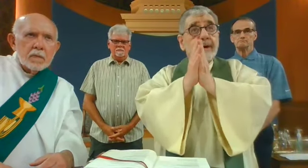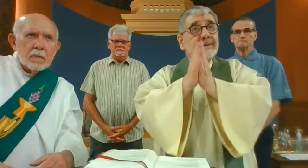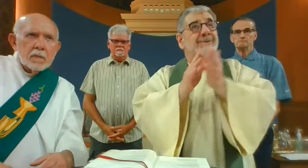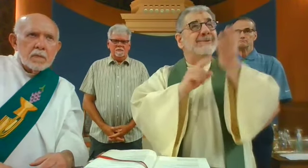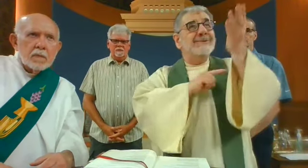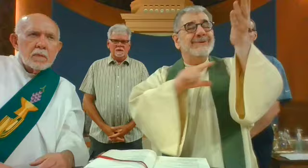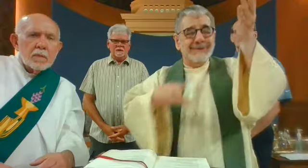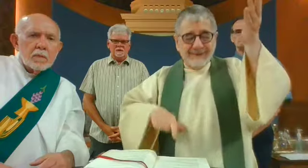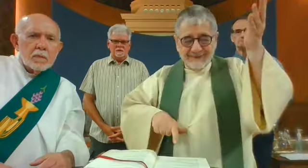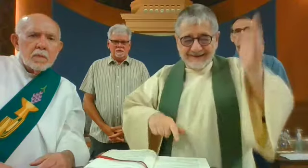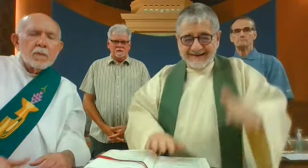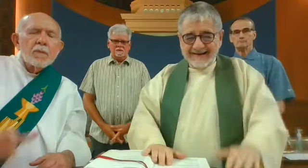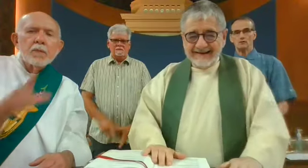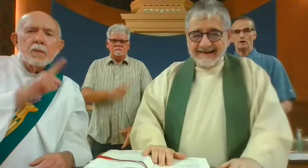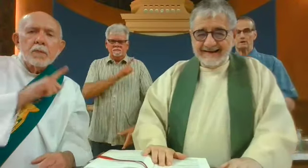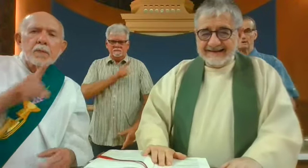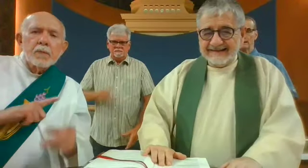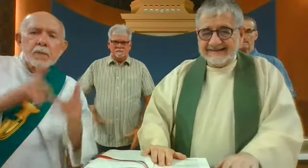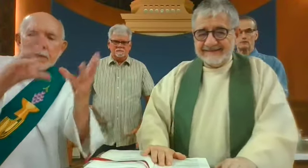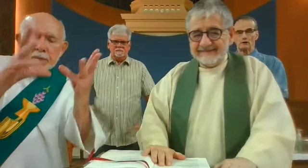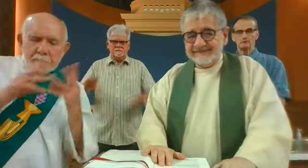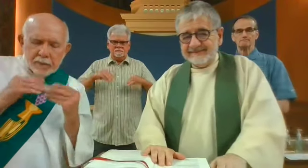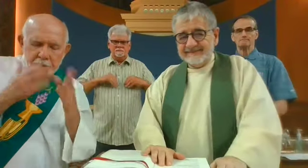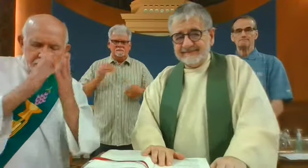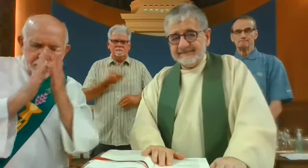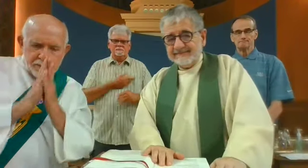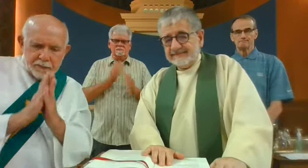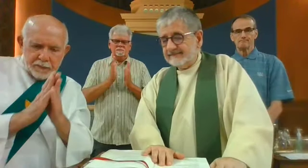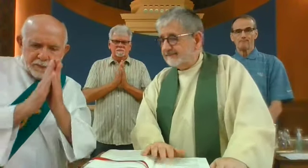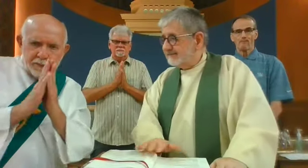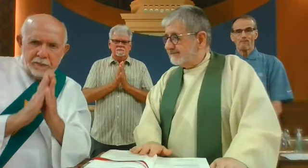So we pray to the Lord. Lord, receive our prayers.